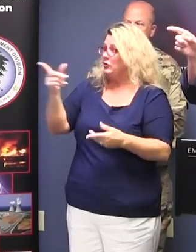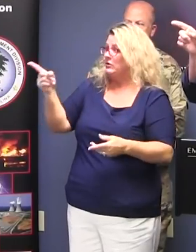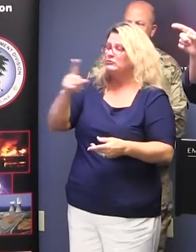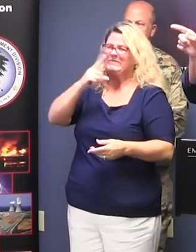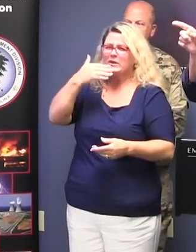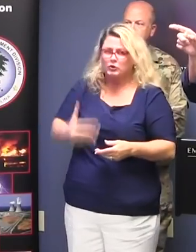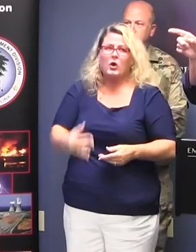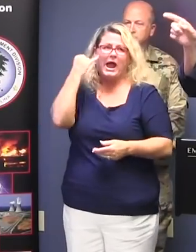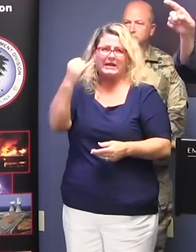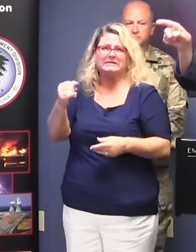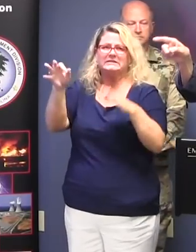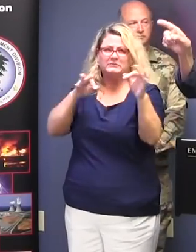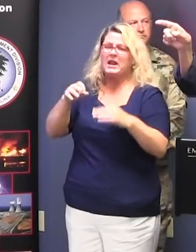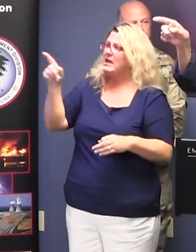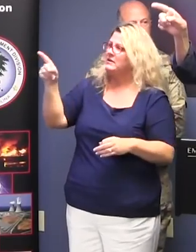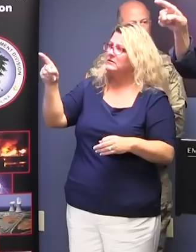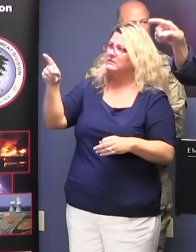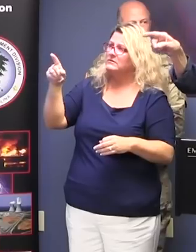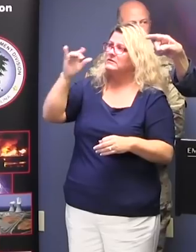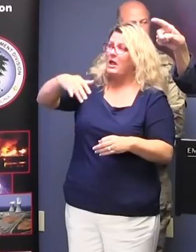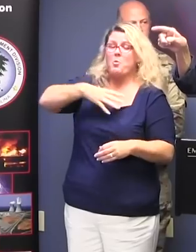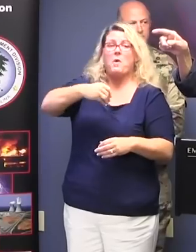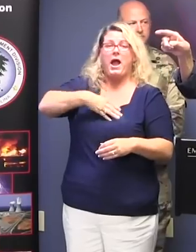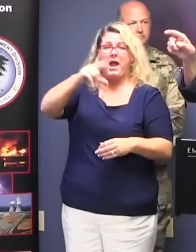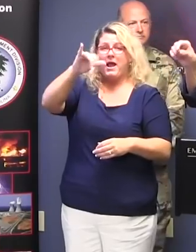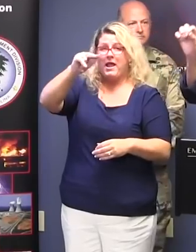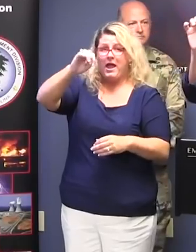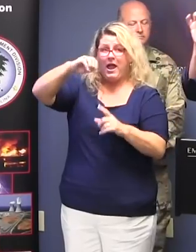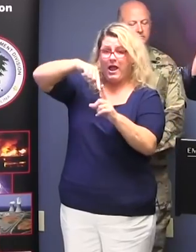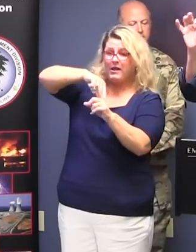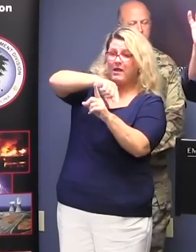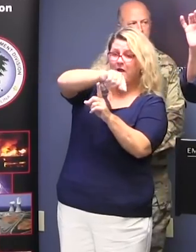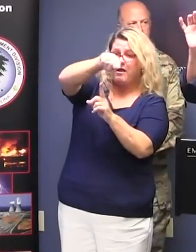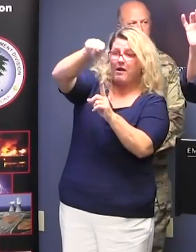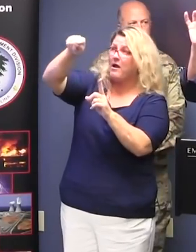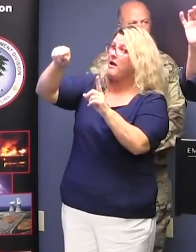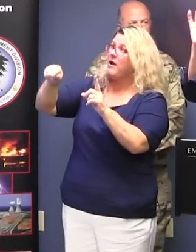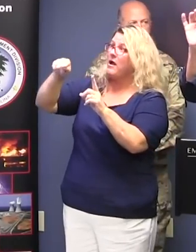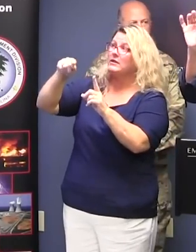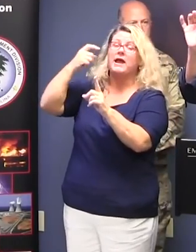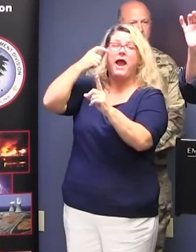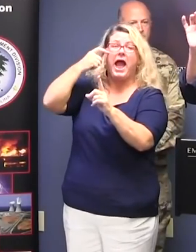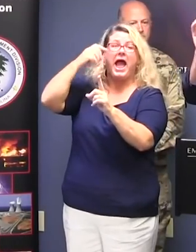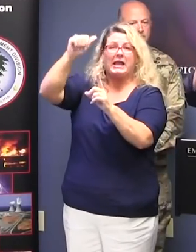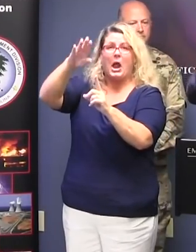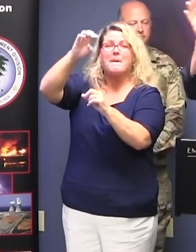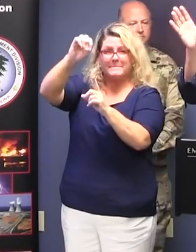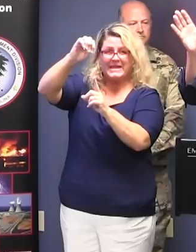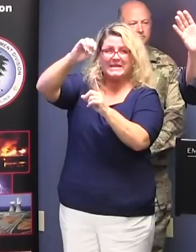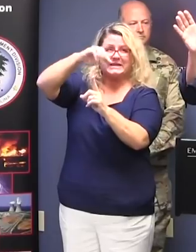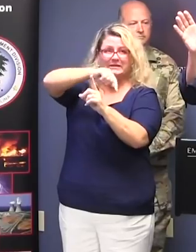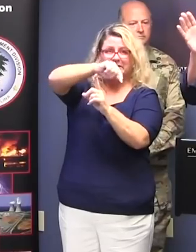cone. And again, it's the outlying edges, that white line going around the outside. That is where the eye of the hurricane may be, not the